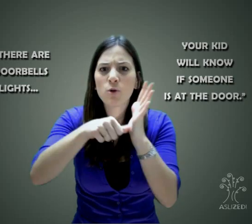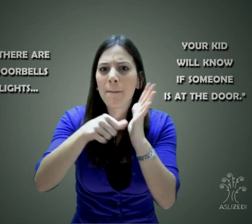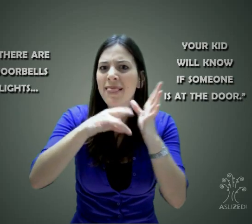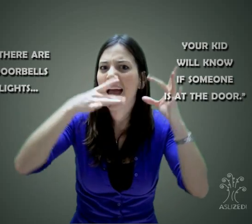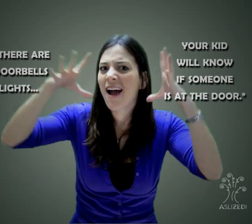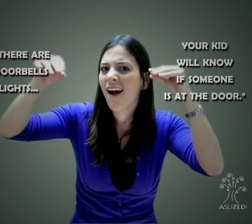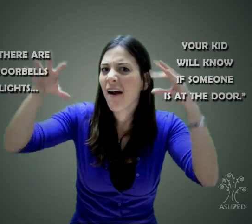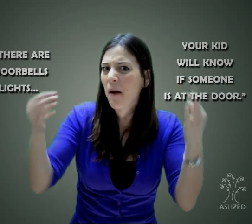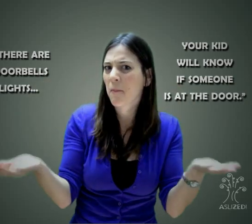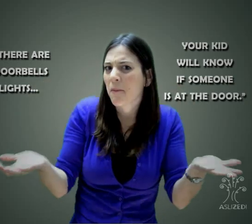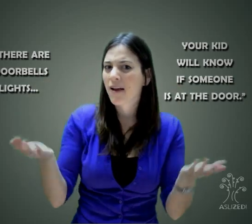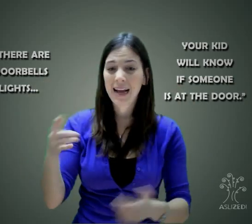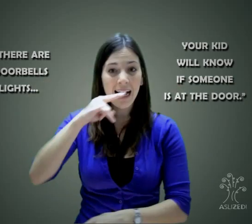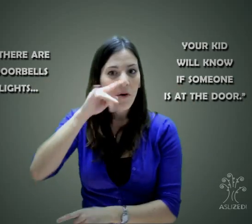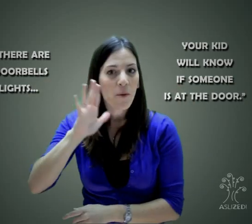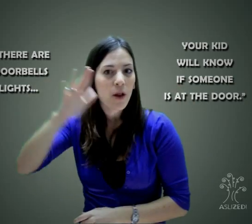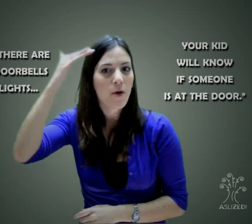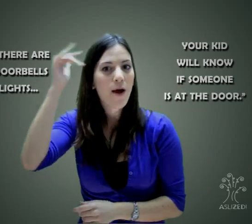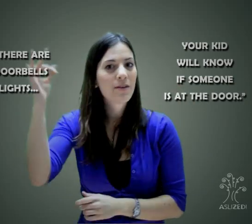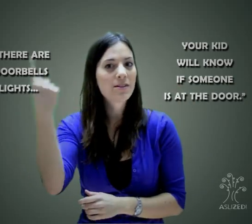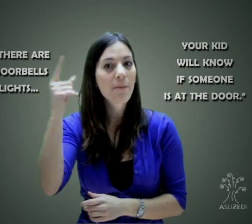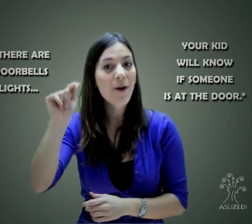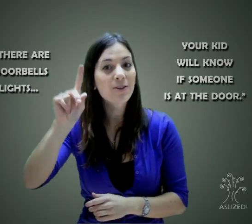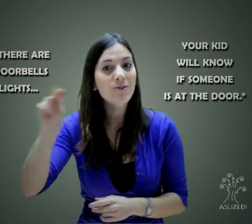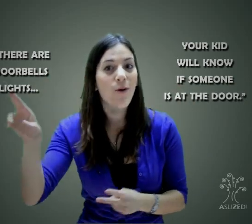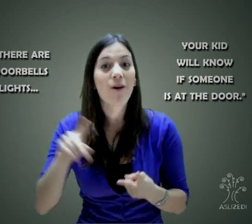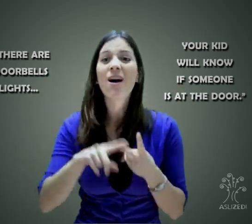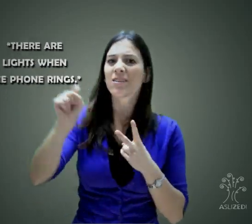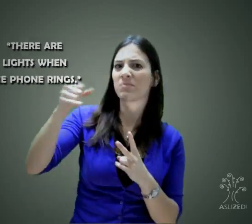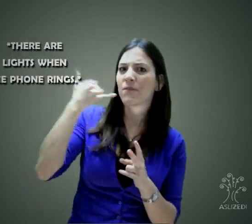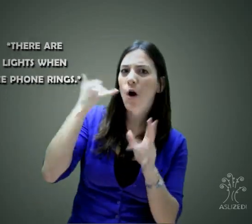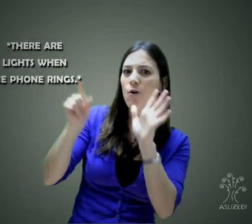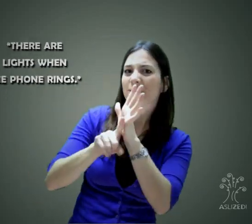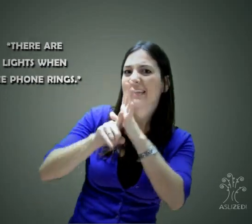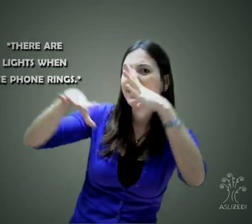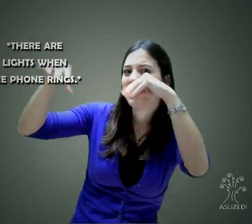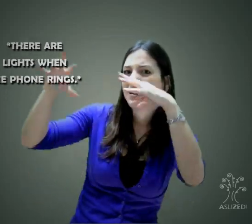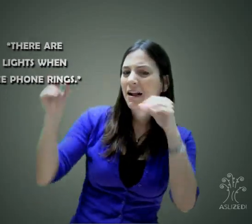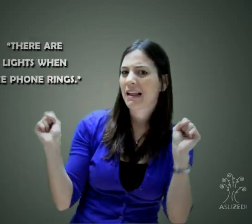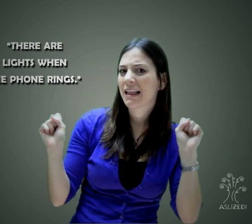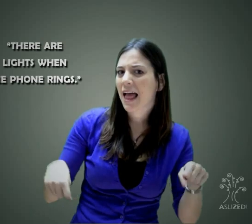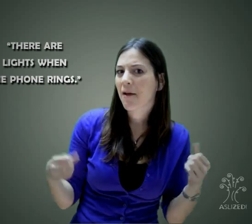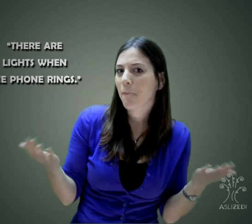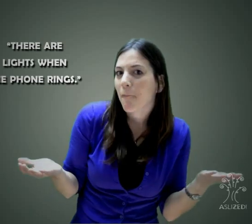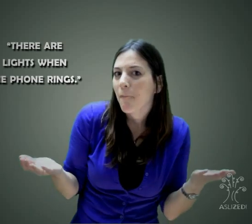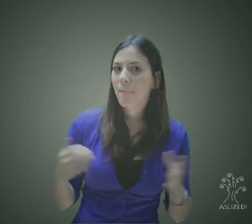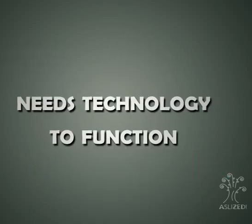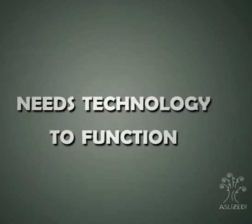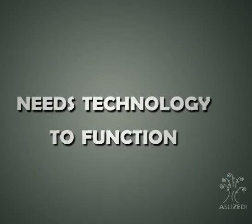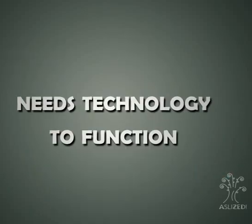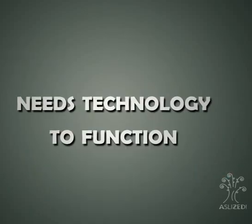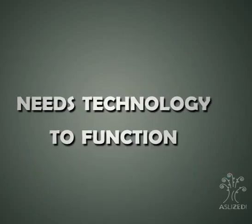Parents should be informed that there are visual technologies, such as doorbell lights, so the child will know if someone is at the door, and telephone lights as well.